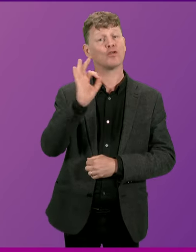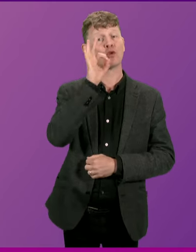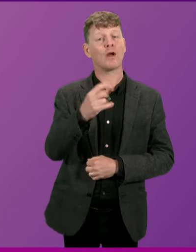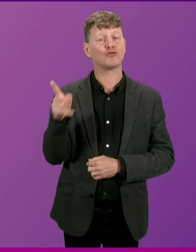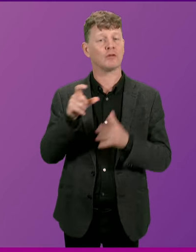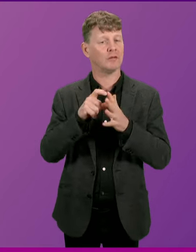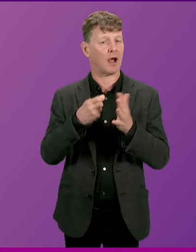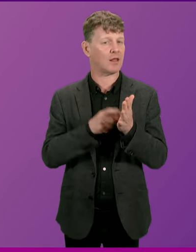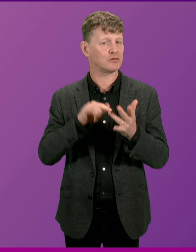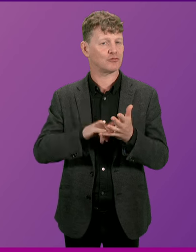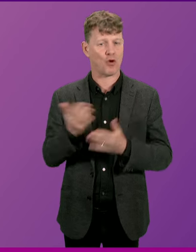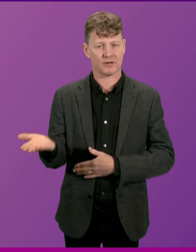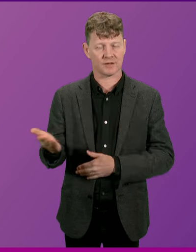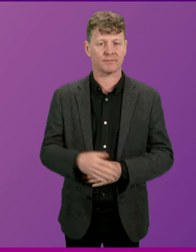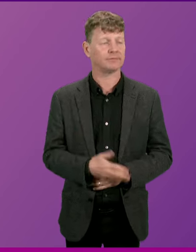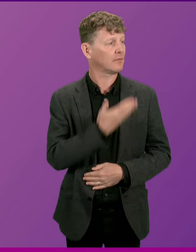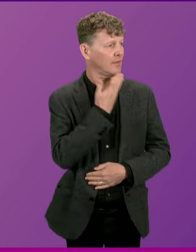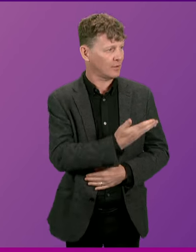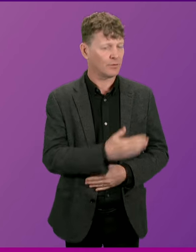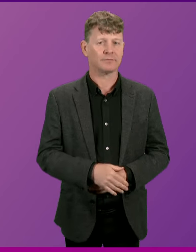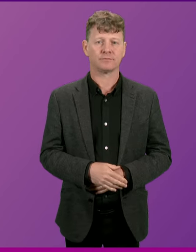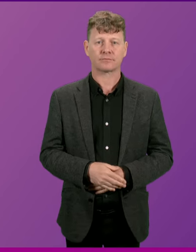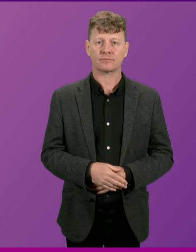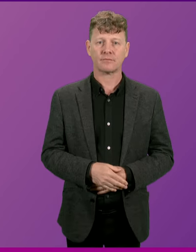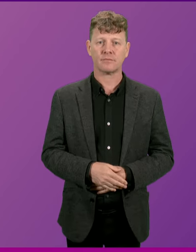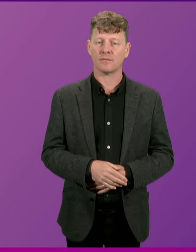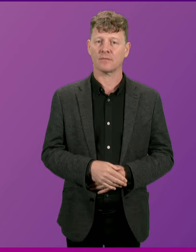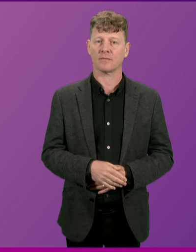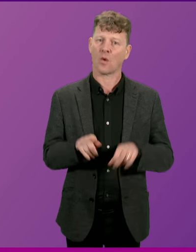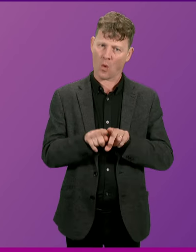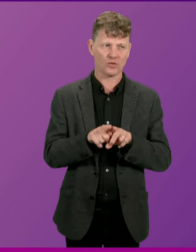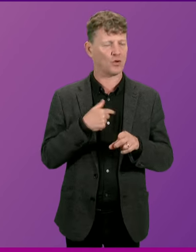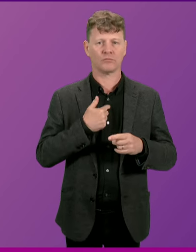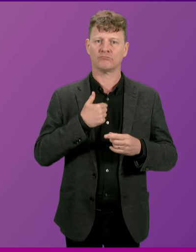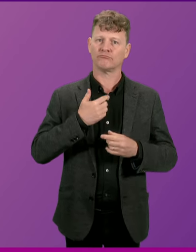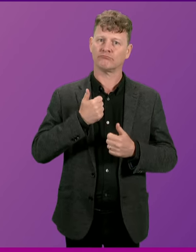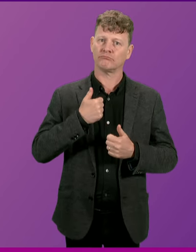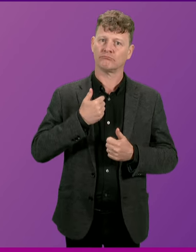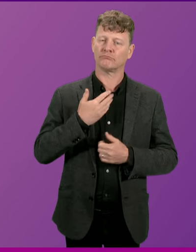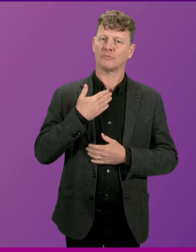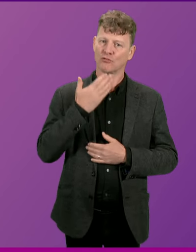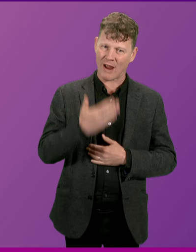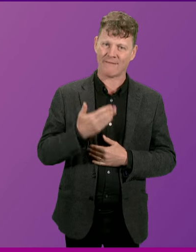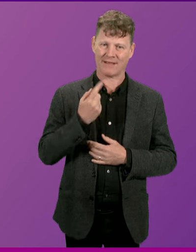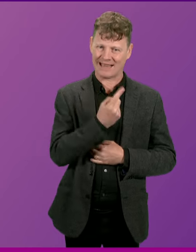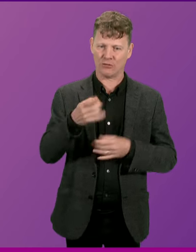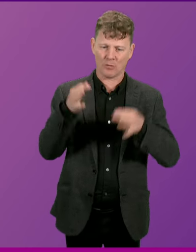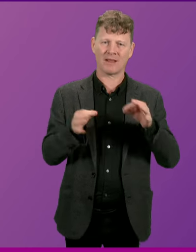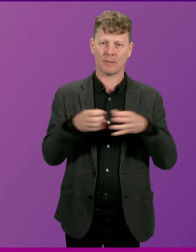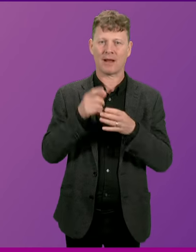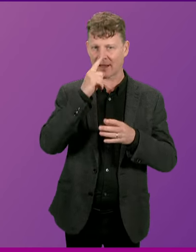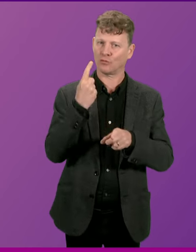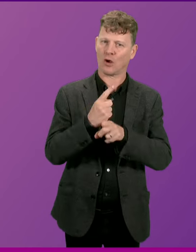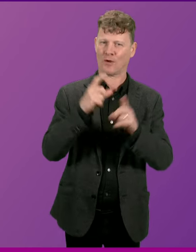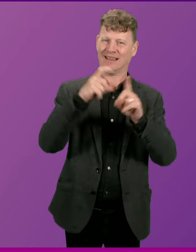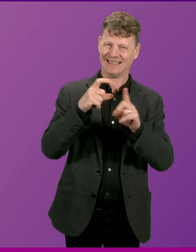Thank you very much, Presiding Officer, and for the opportunity for each party to make some remarks about D-Day. Eighty years ago